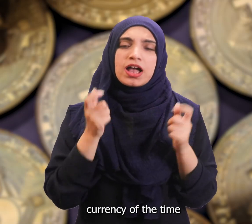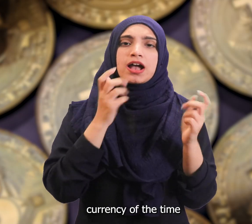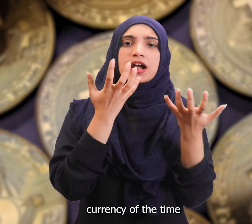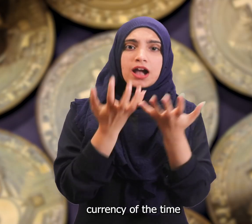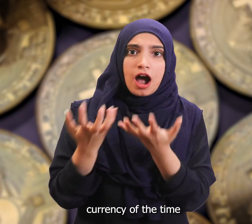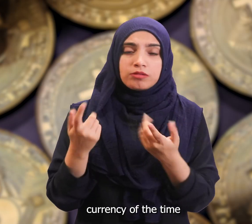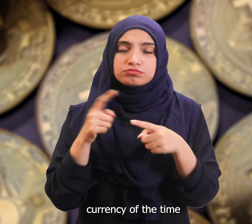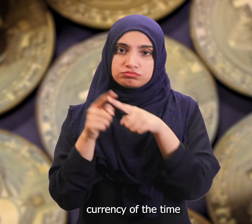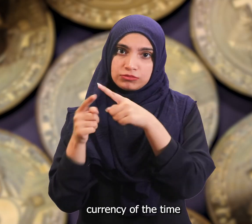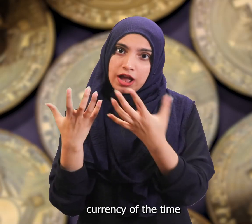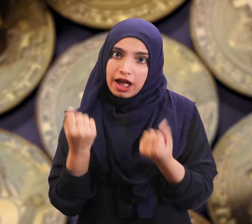currency of the time.